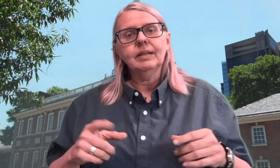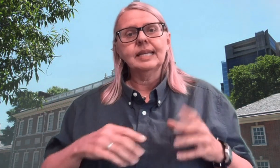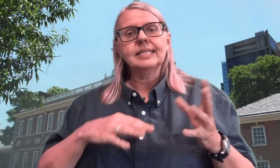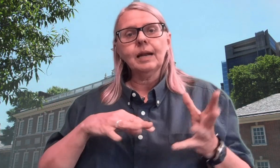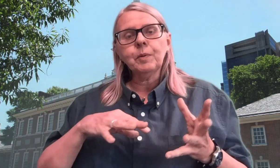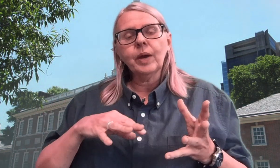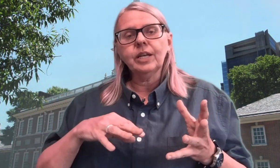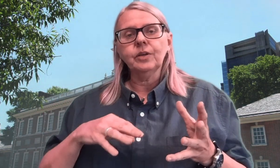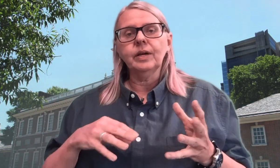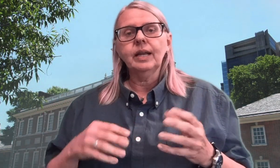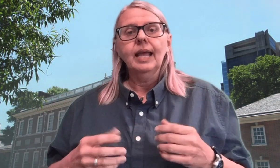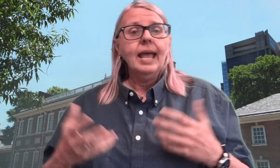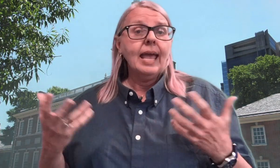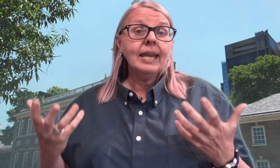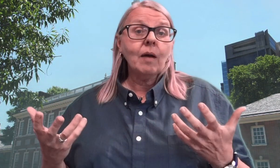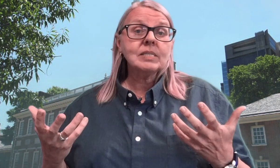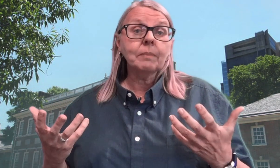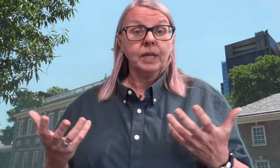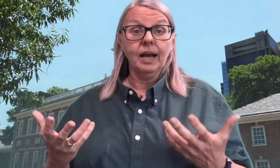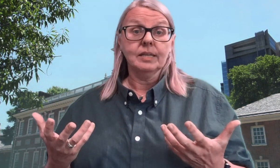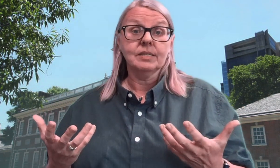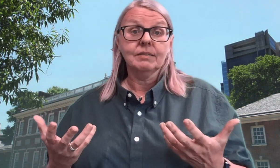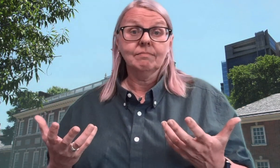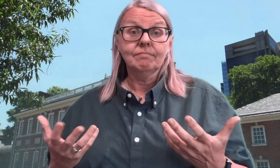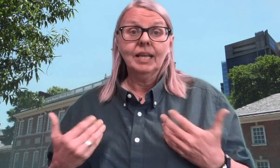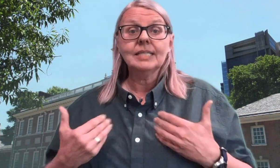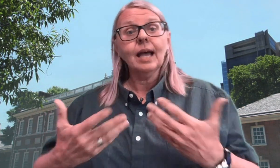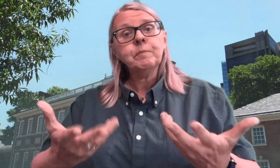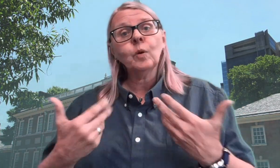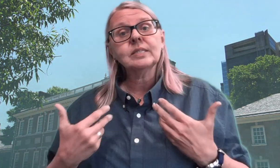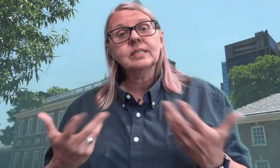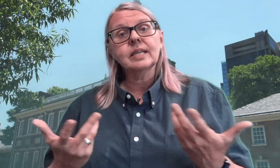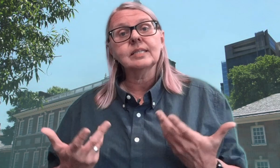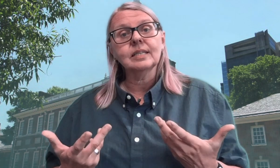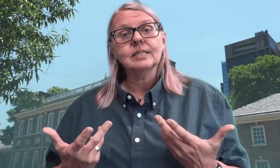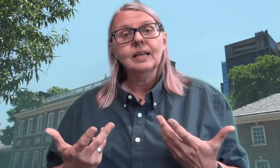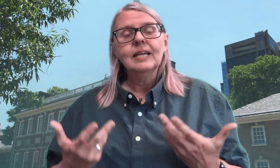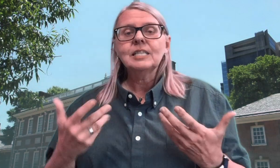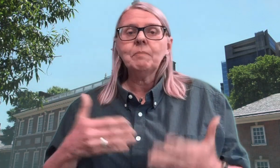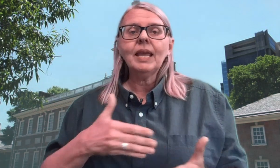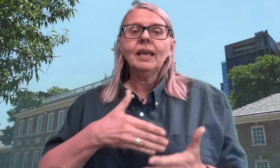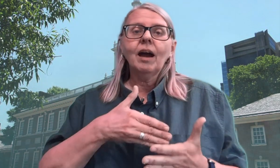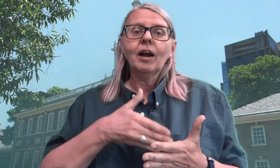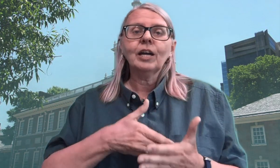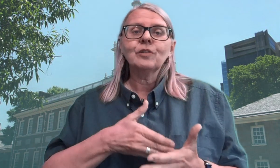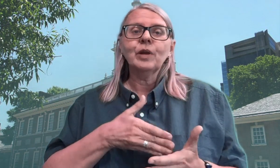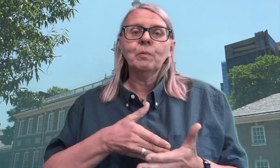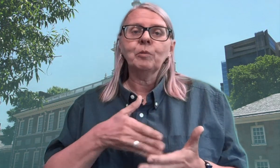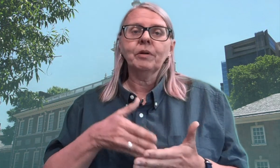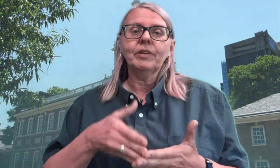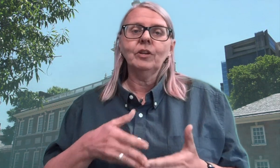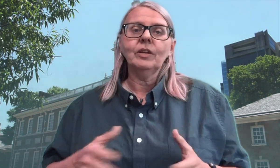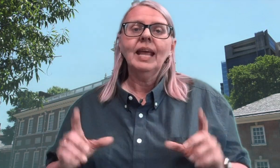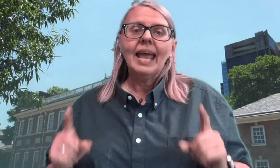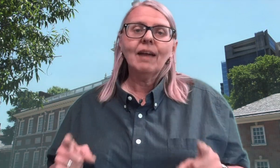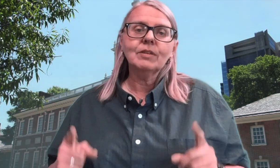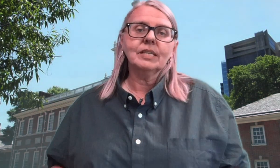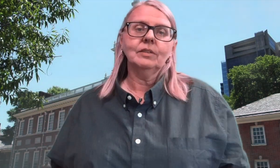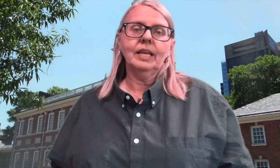They set up a way to do it. And now it's up to us. It's up to us as citizens to make our country a more perfect union every single day.